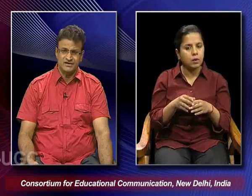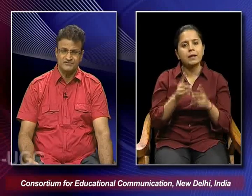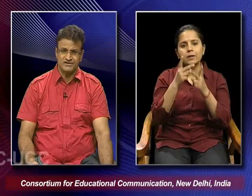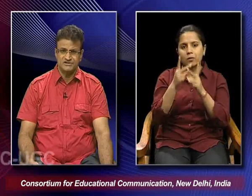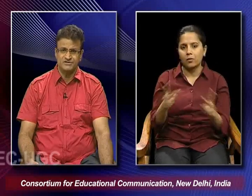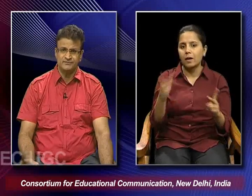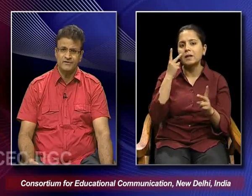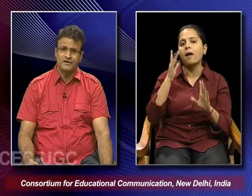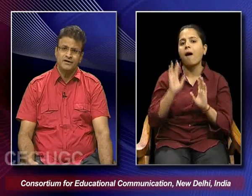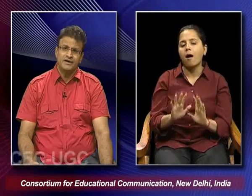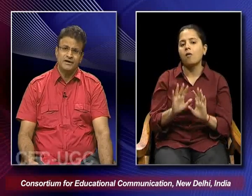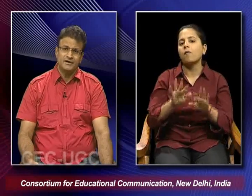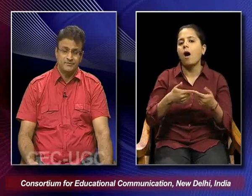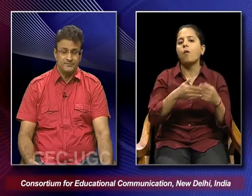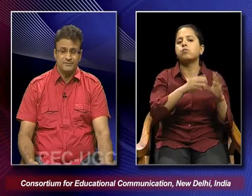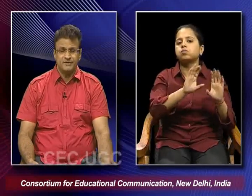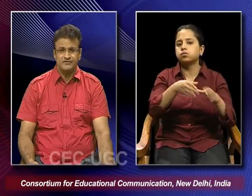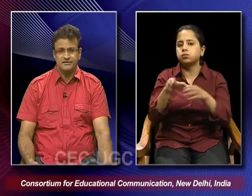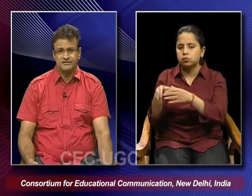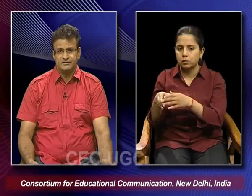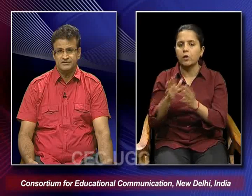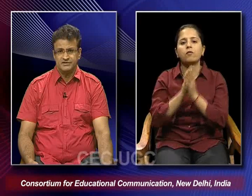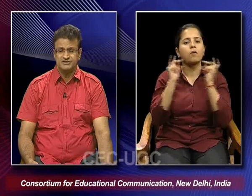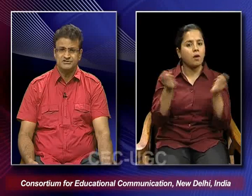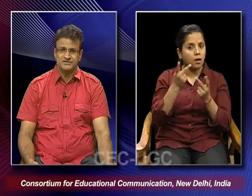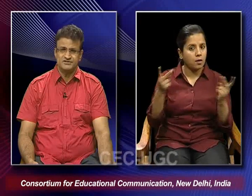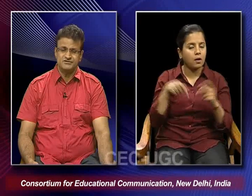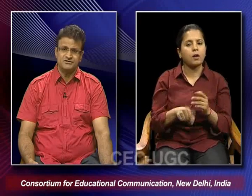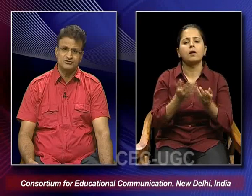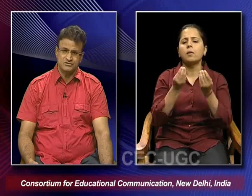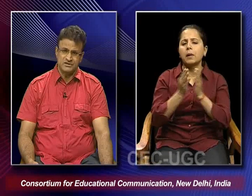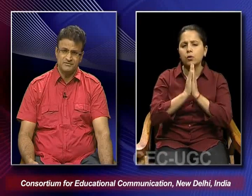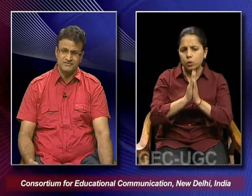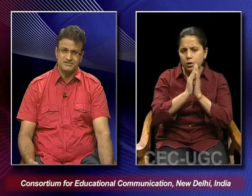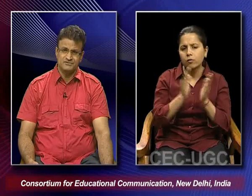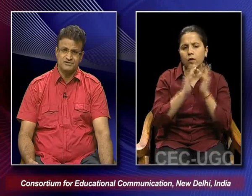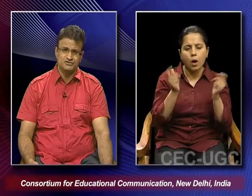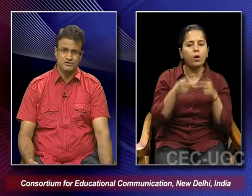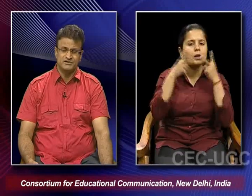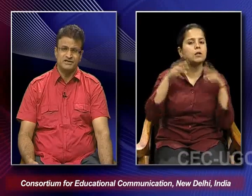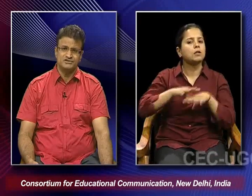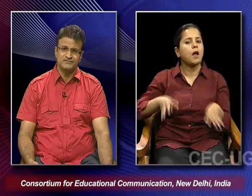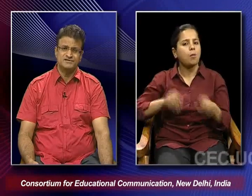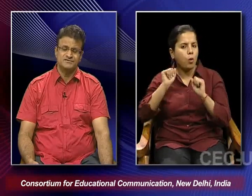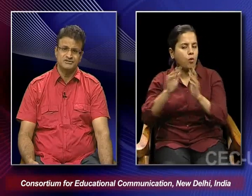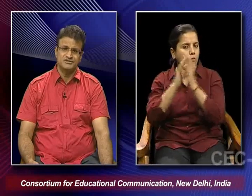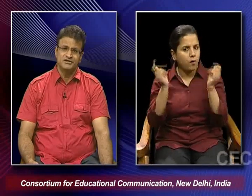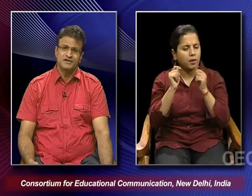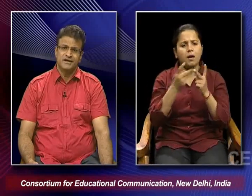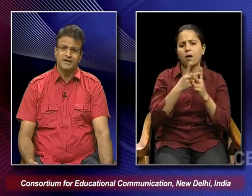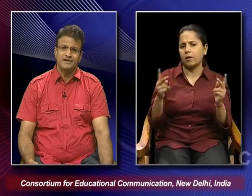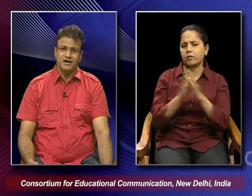of classification being whether the religious festivals or tribal festivals or other kinds of festivals.